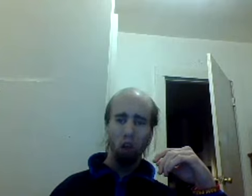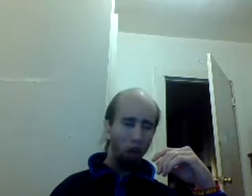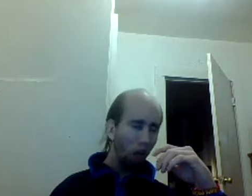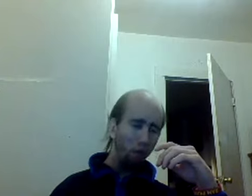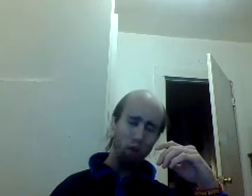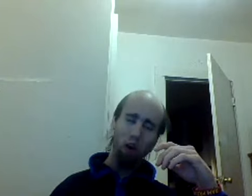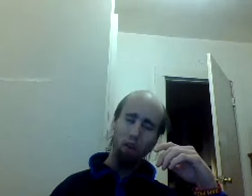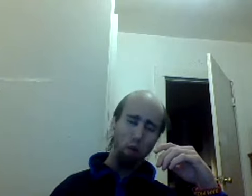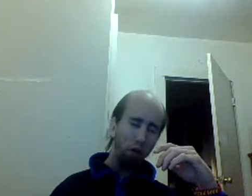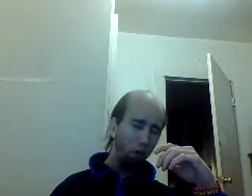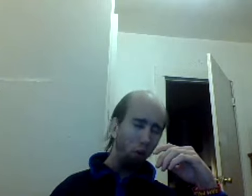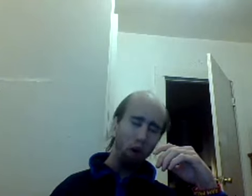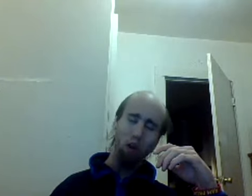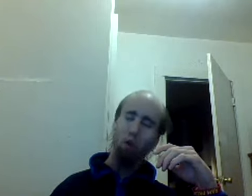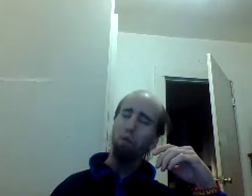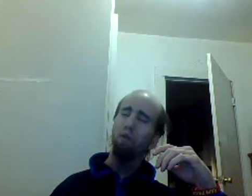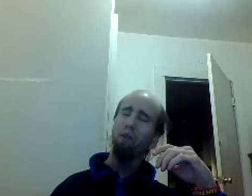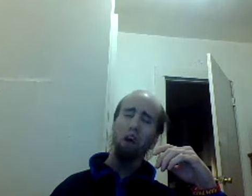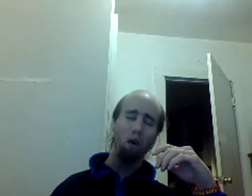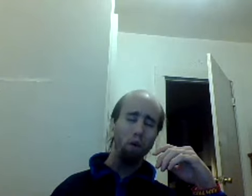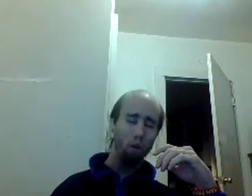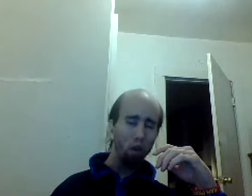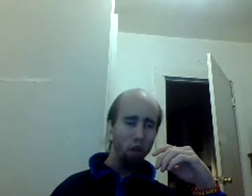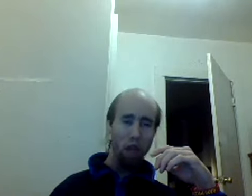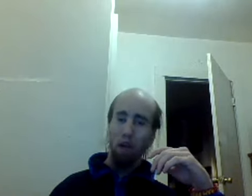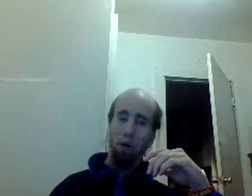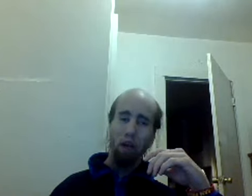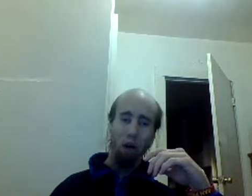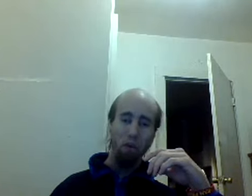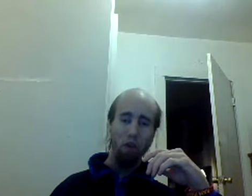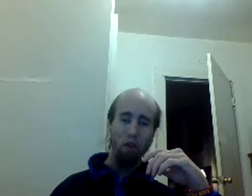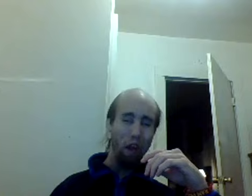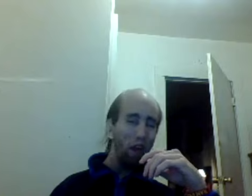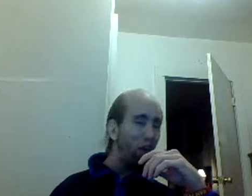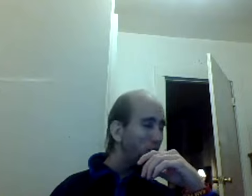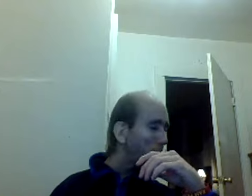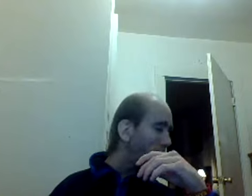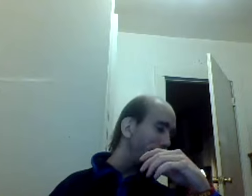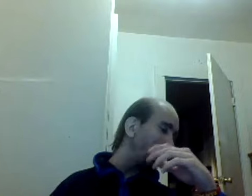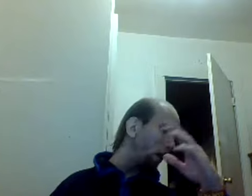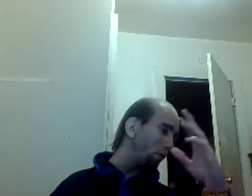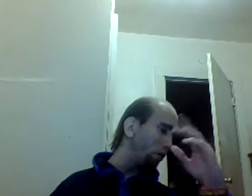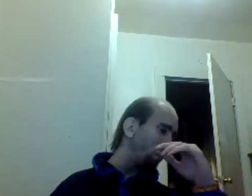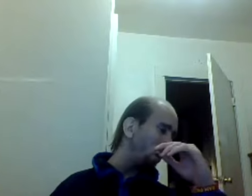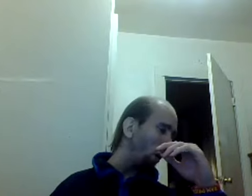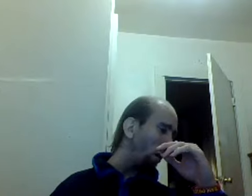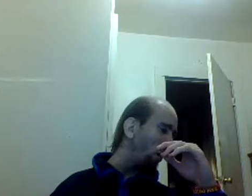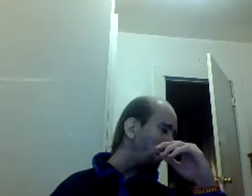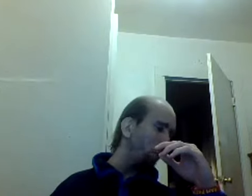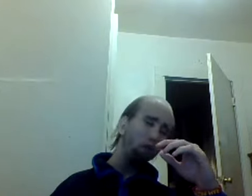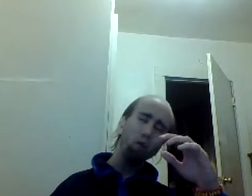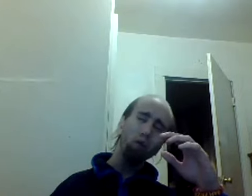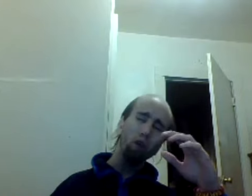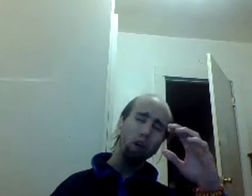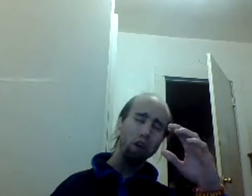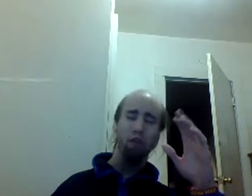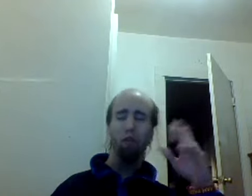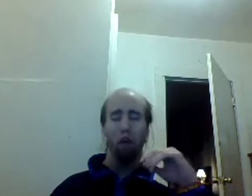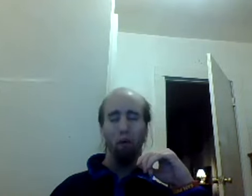yeah I'm sorry to say but you are doomed to fail it might not be today it might not be tomorrow hell it can be two three years